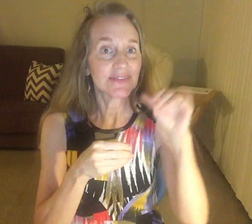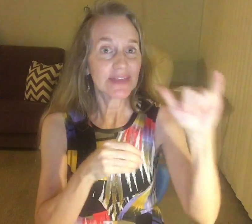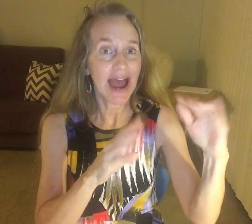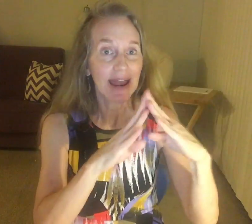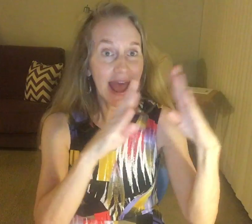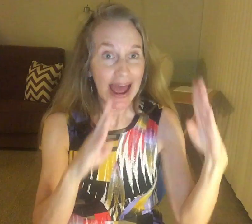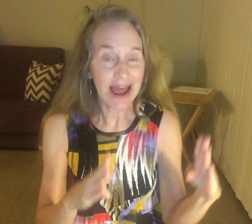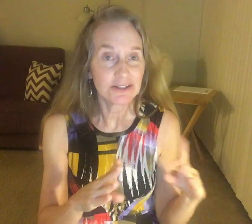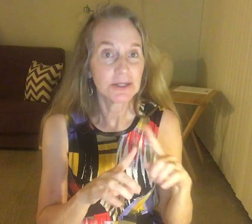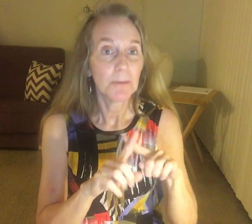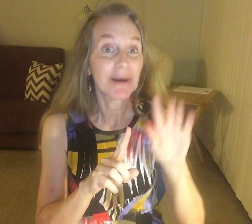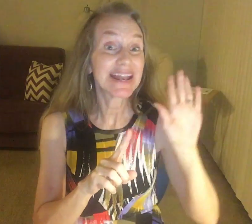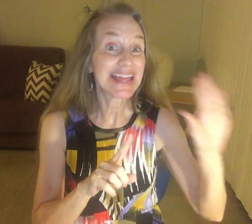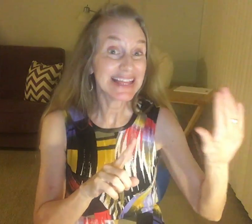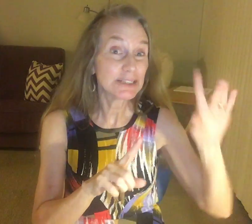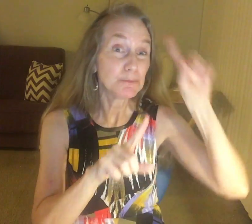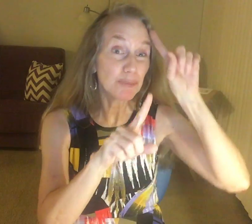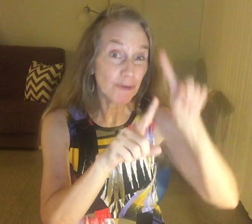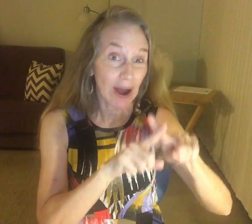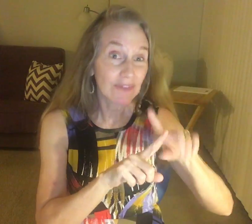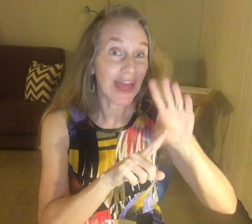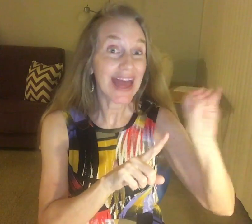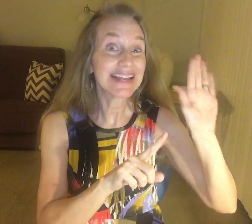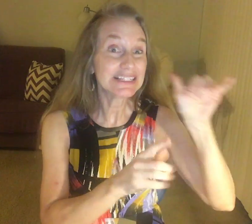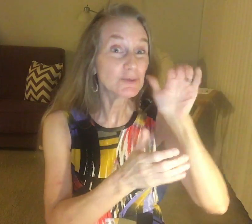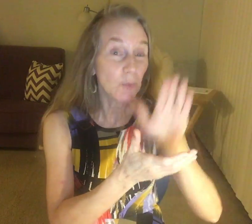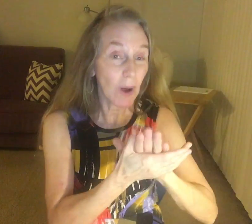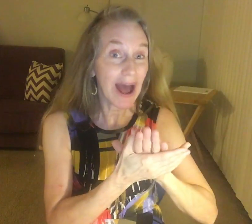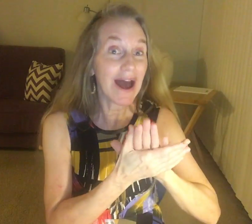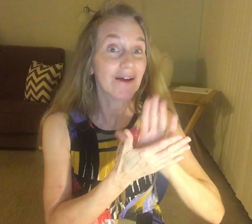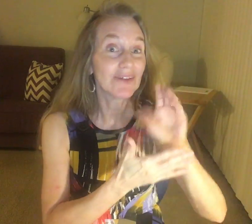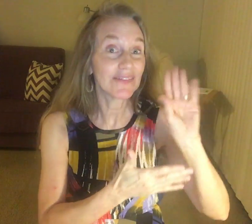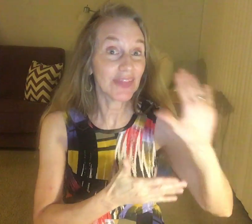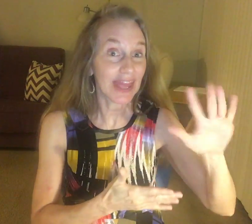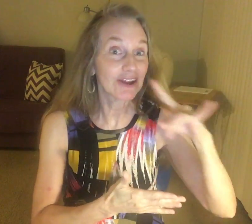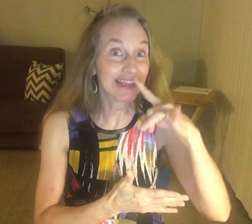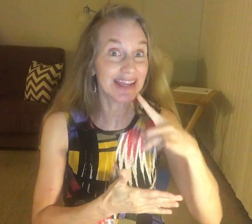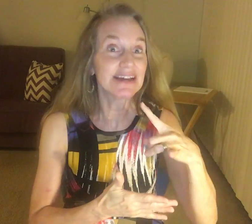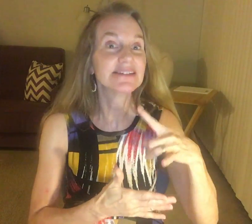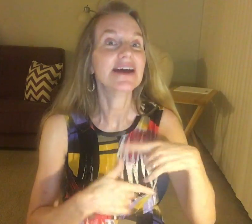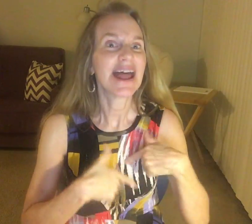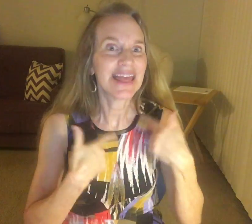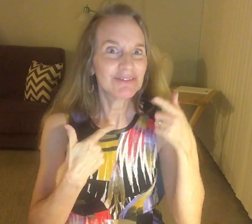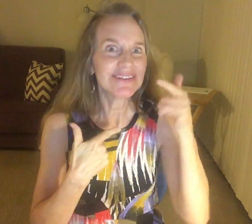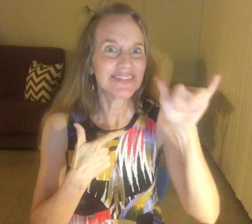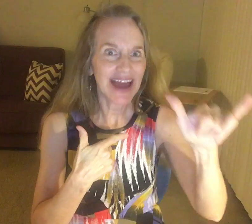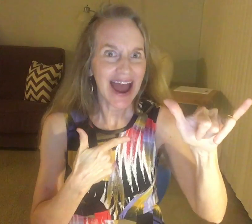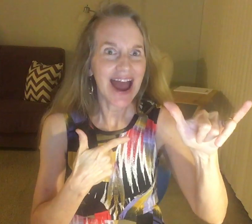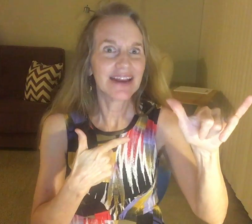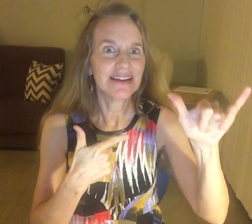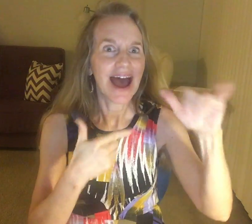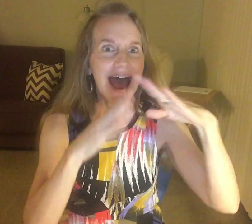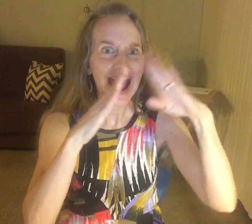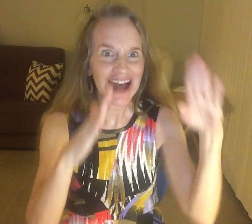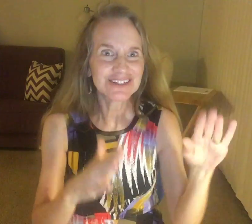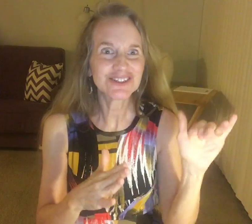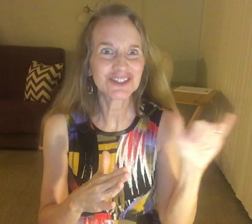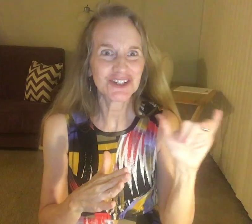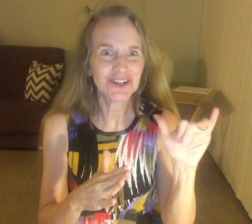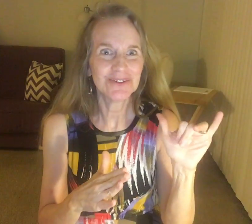a downhide, but each rock and each rock and their kids. Even that had to